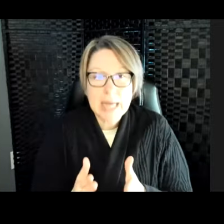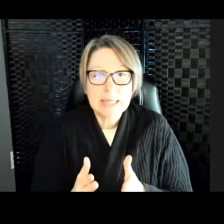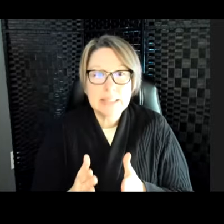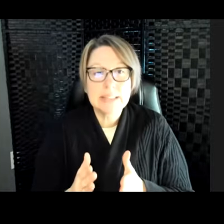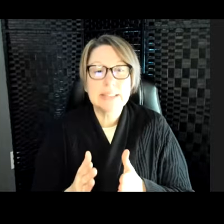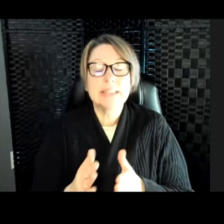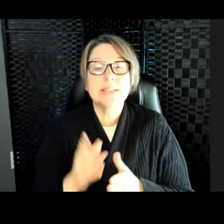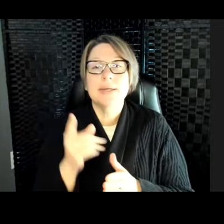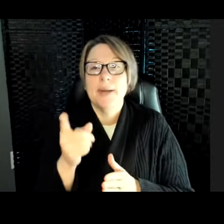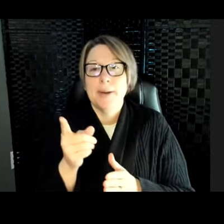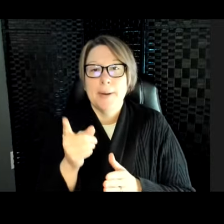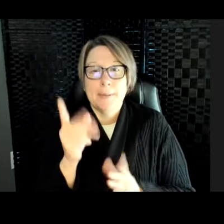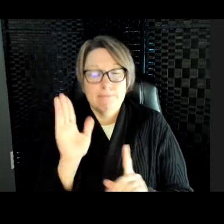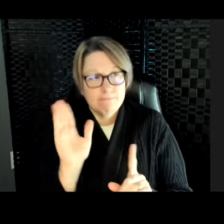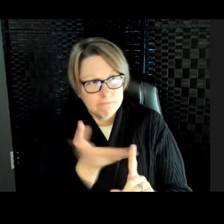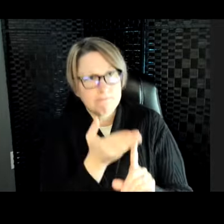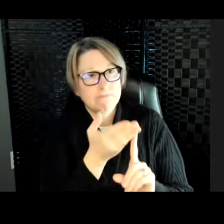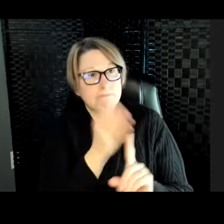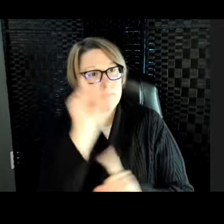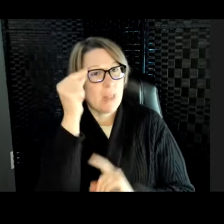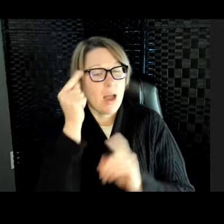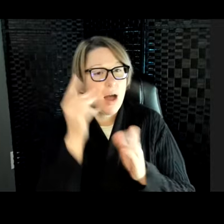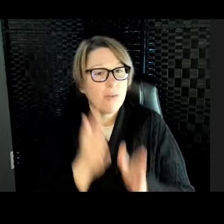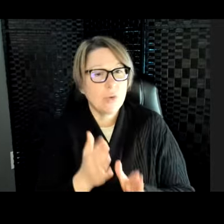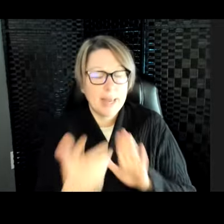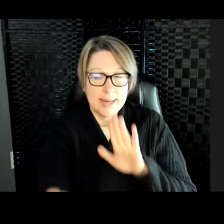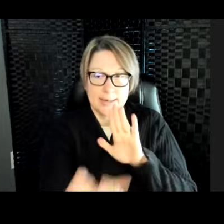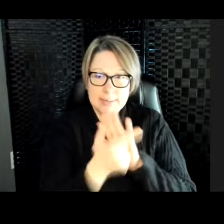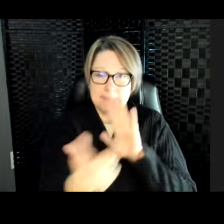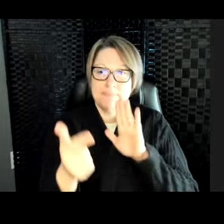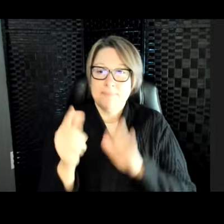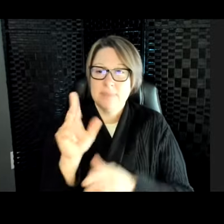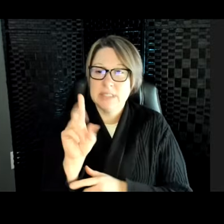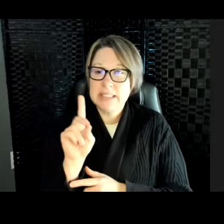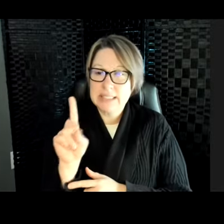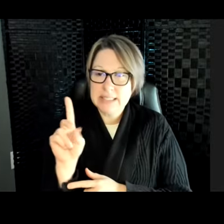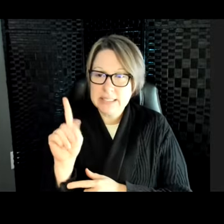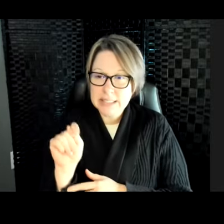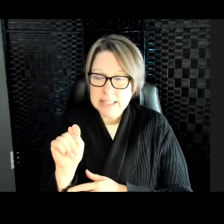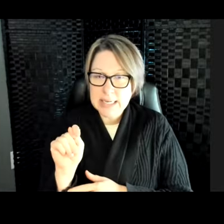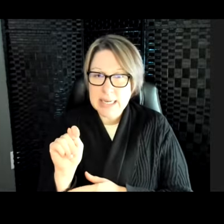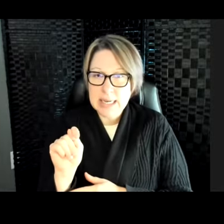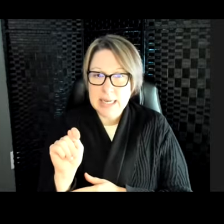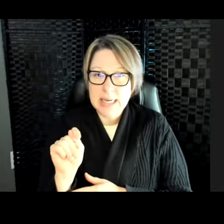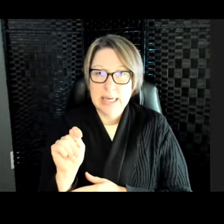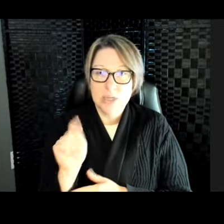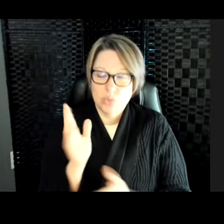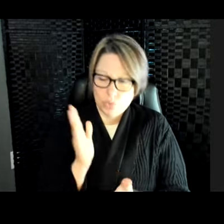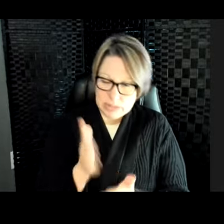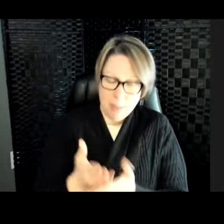the government to ban DDT to stop using that chemical so